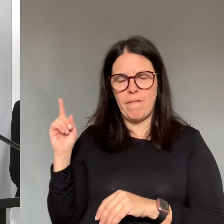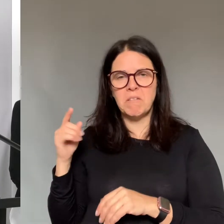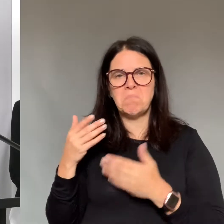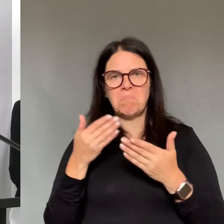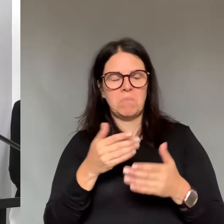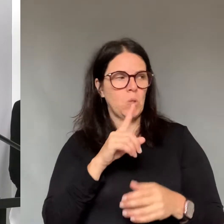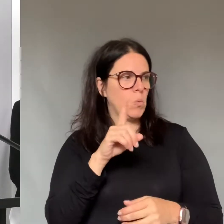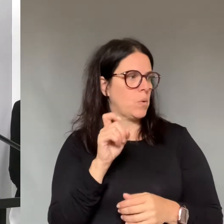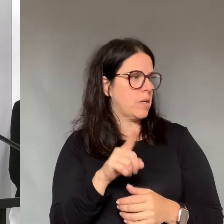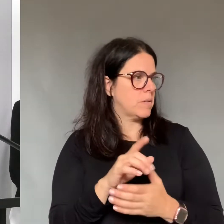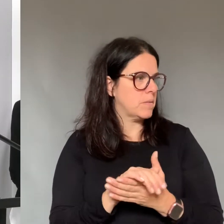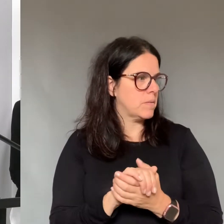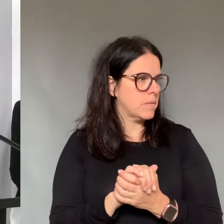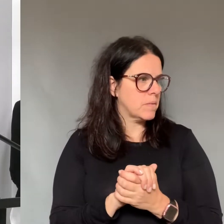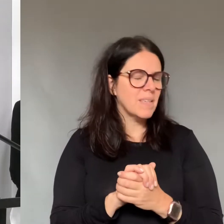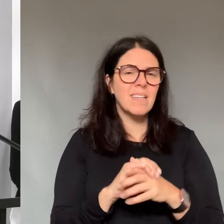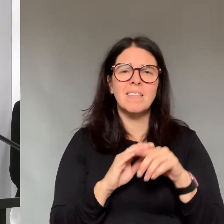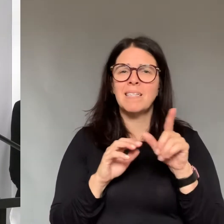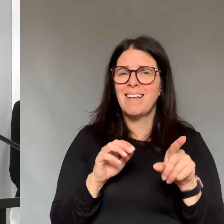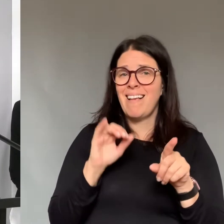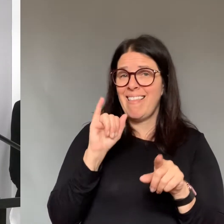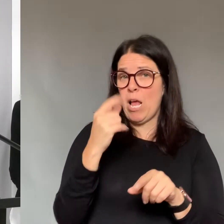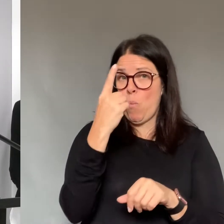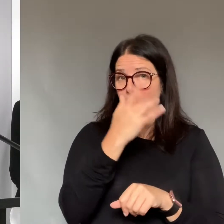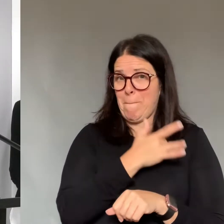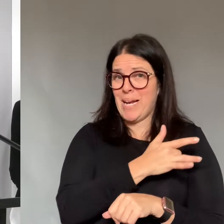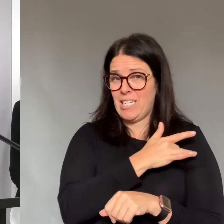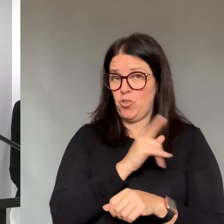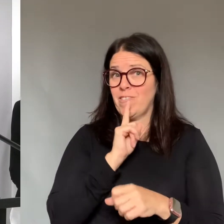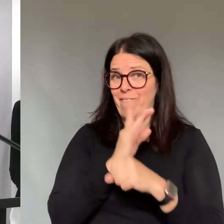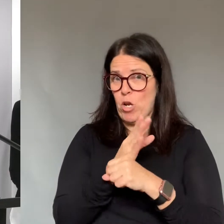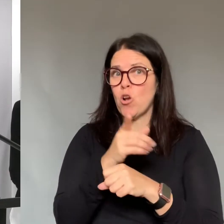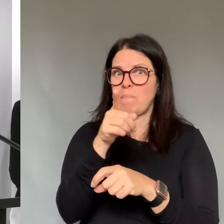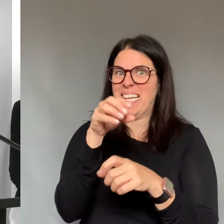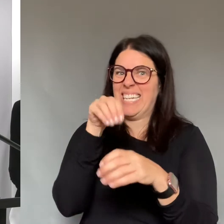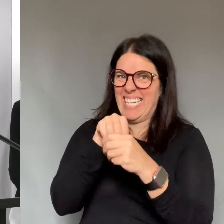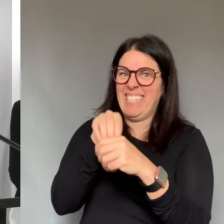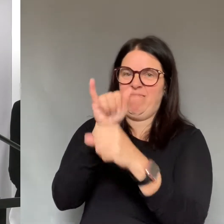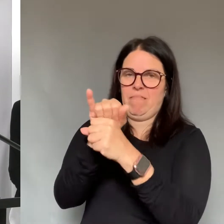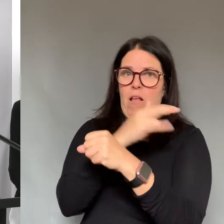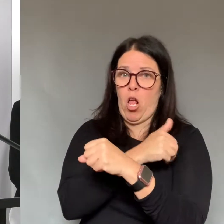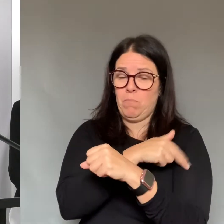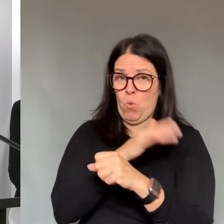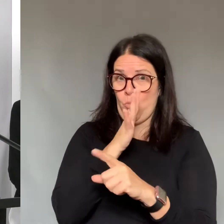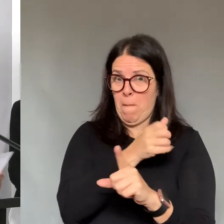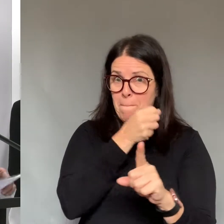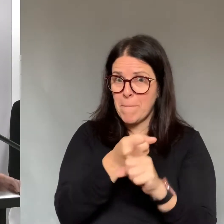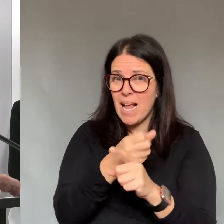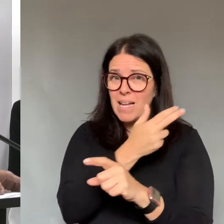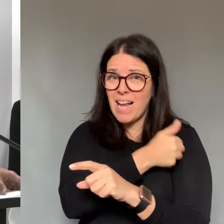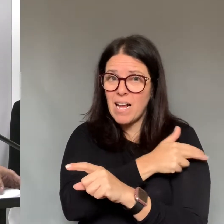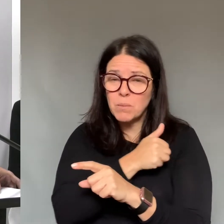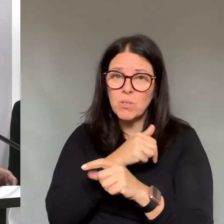All of us are in this together and we must work together to prevent the spread of COVID-19 in our community. Thank you.